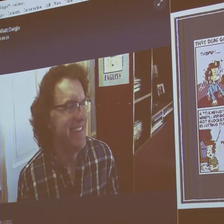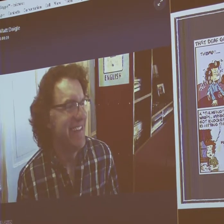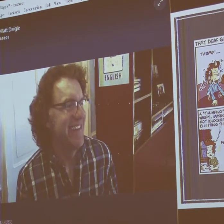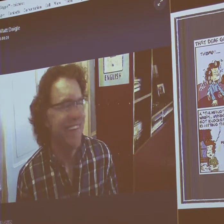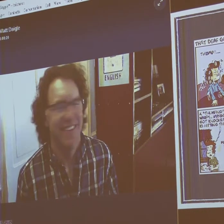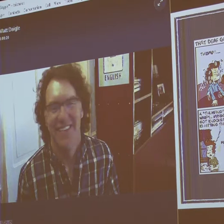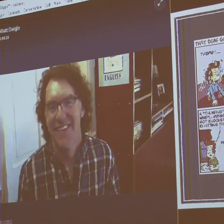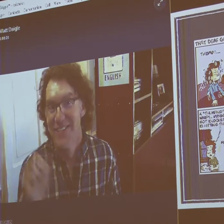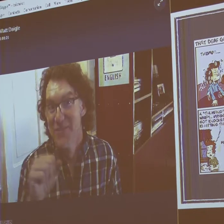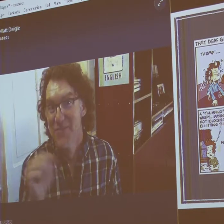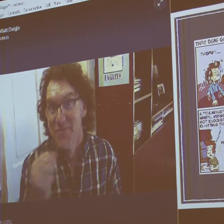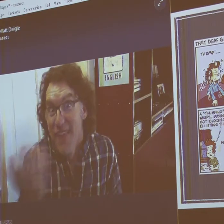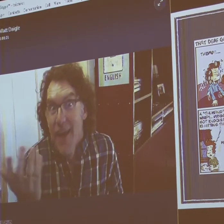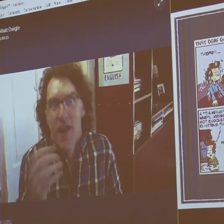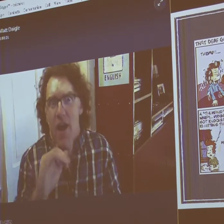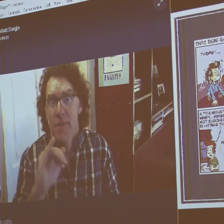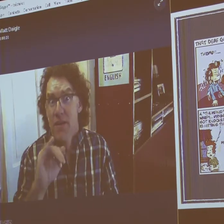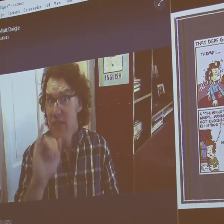that.